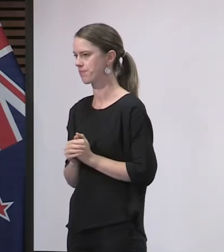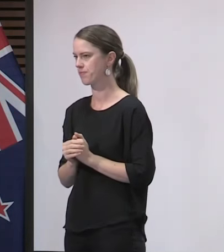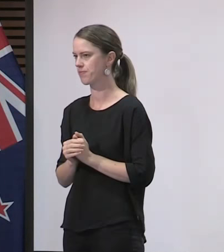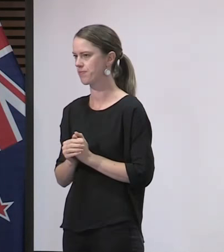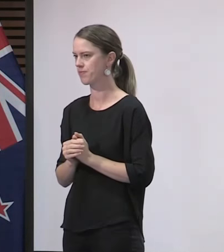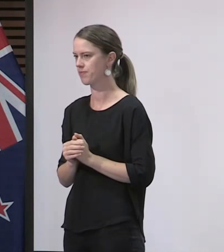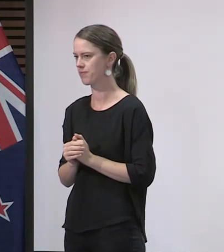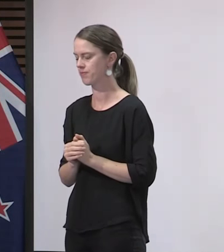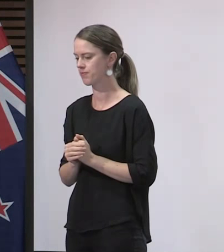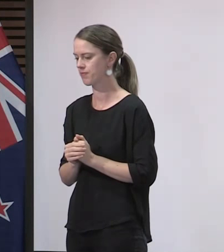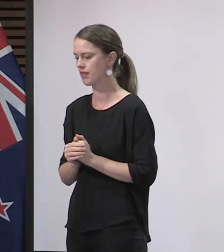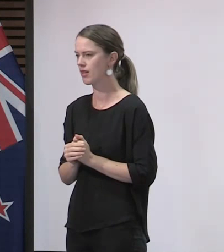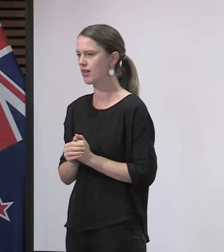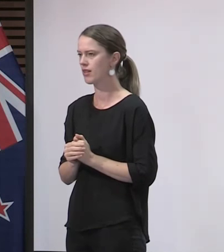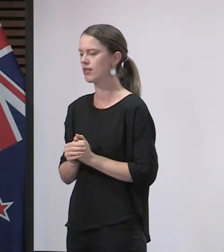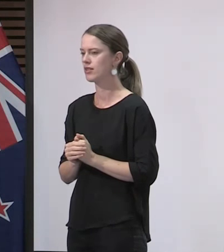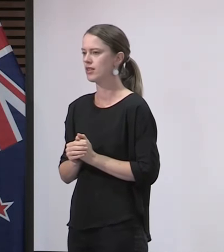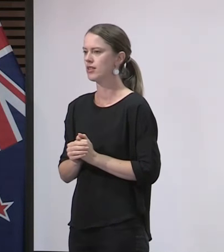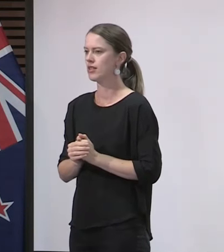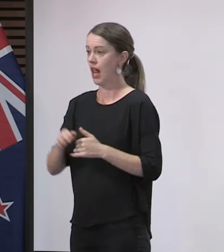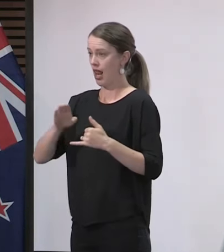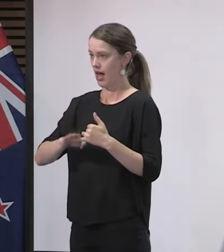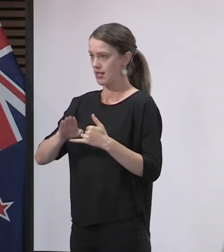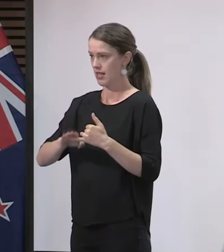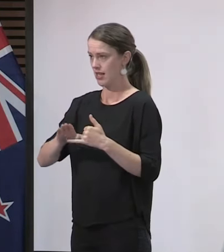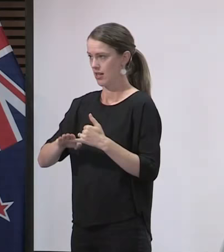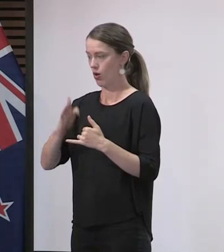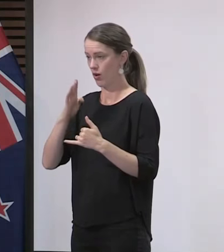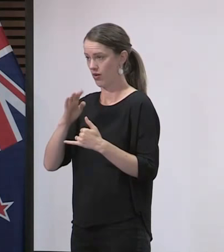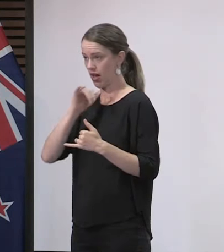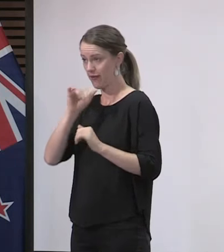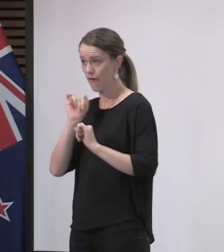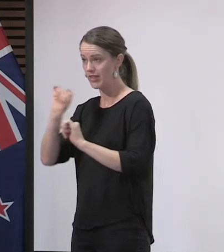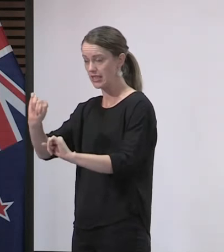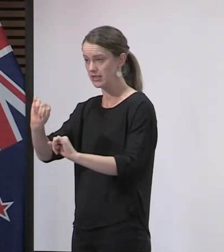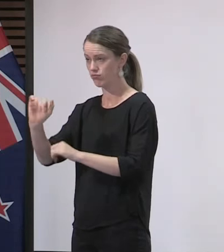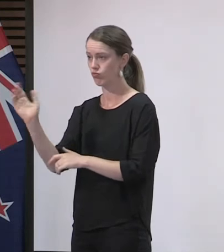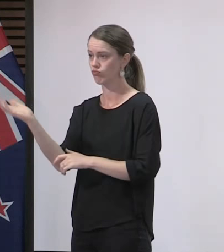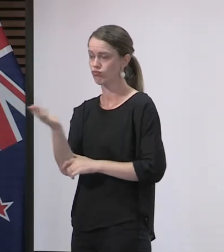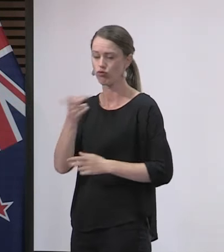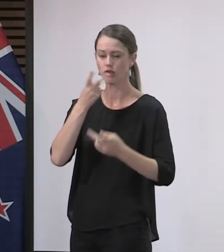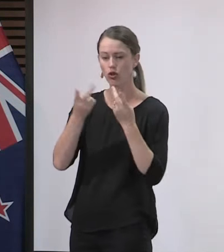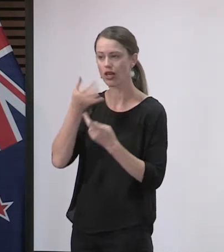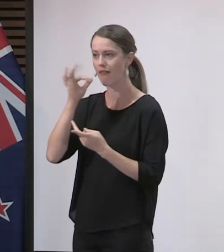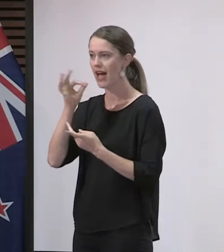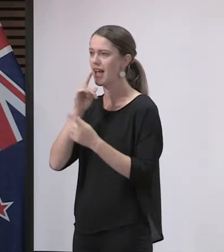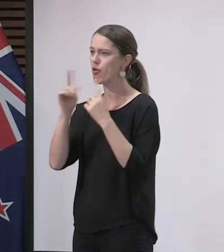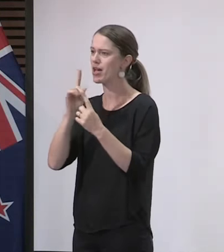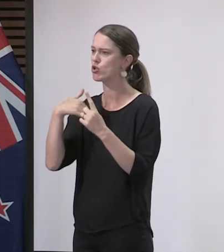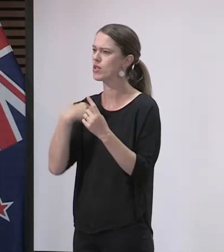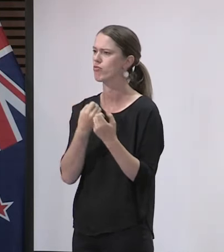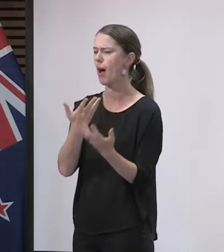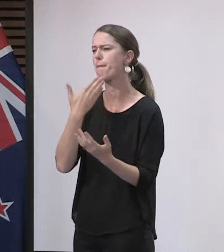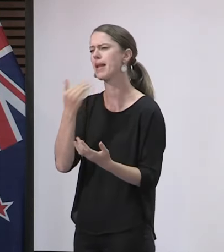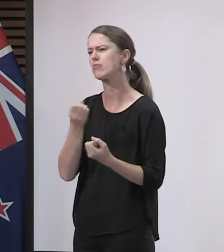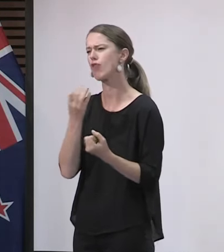on the contact details that you will be or are already being asked to provide when you visit a hospitality venue. Please ensure you give